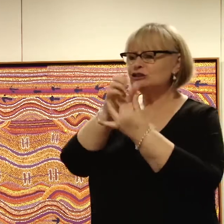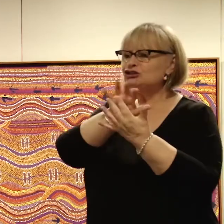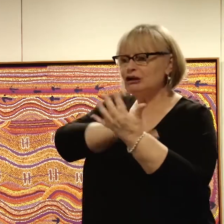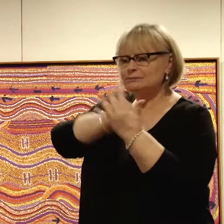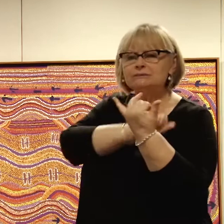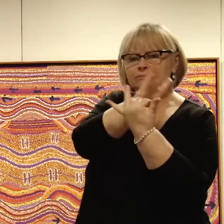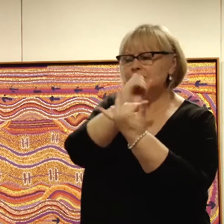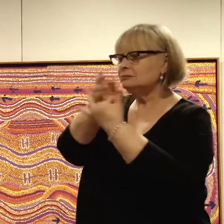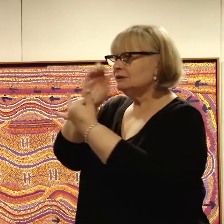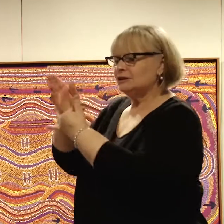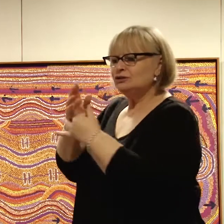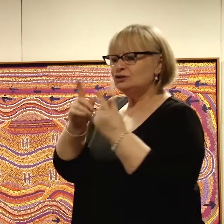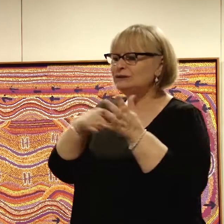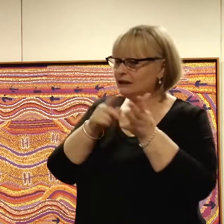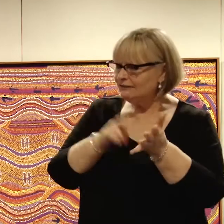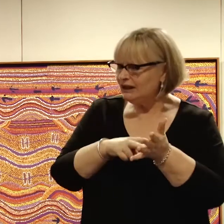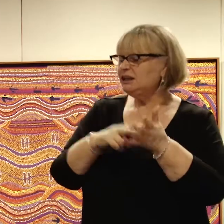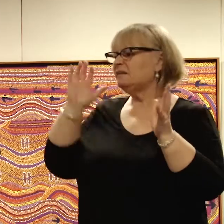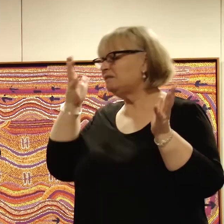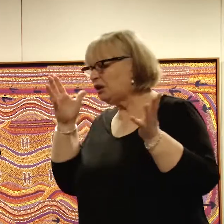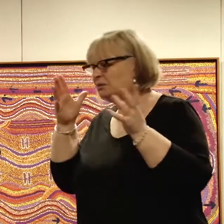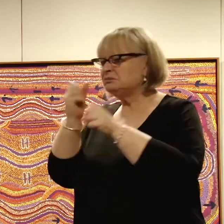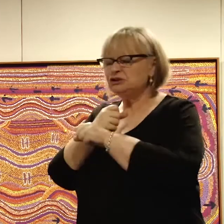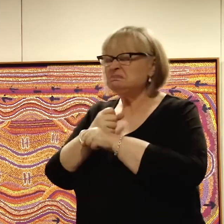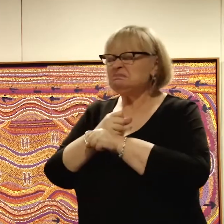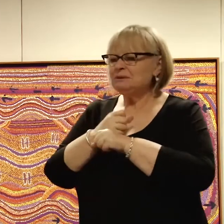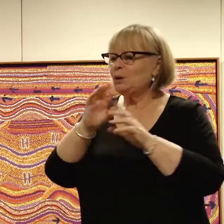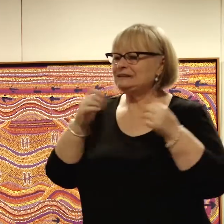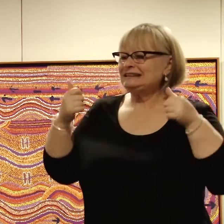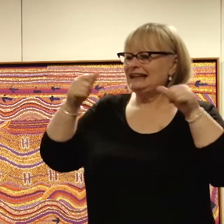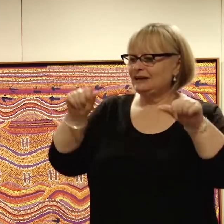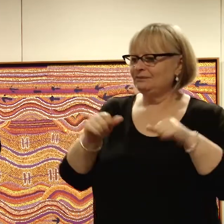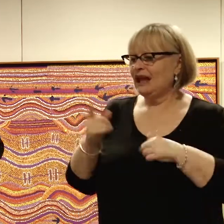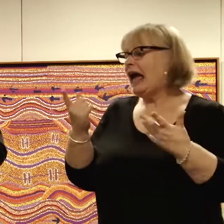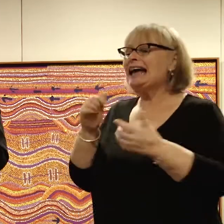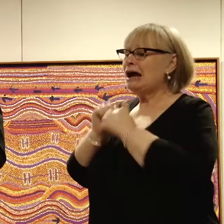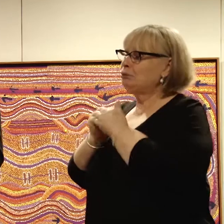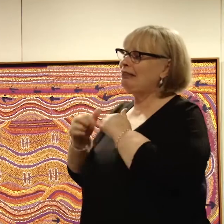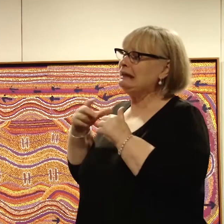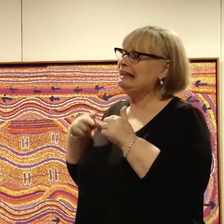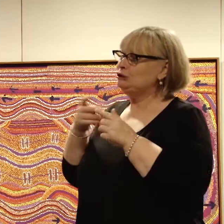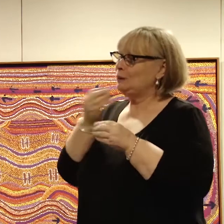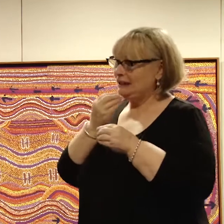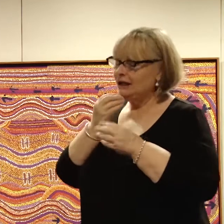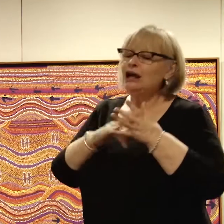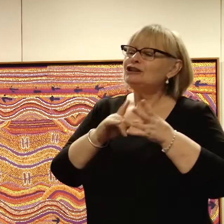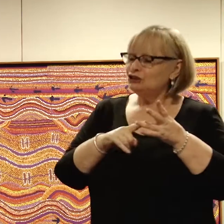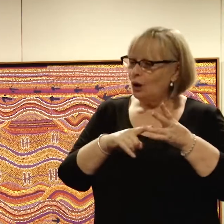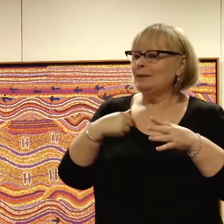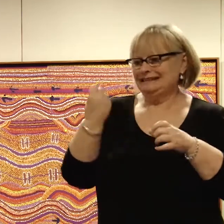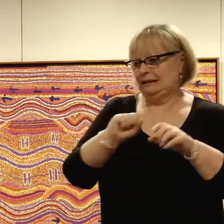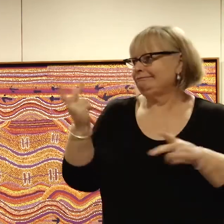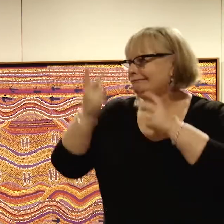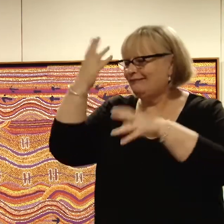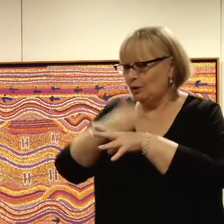TV networks and film producers, but with little success. And of course, a brother needs to eat. So the hunt for a job continued.